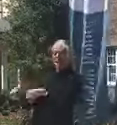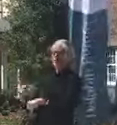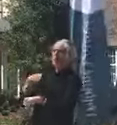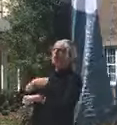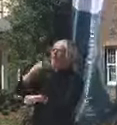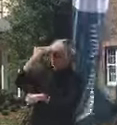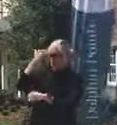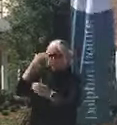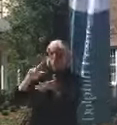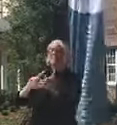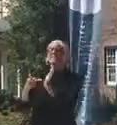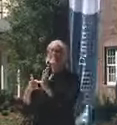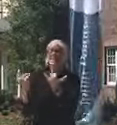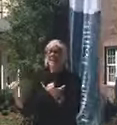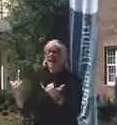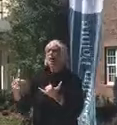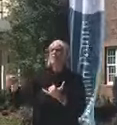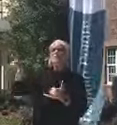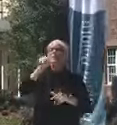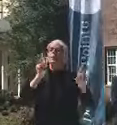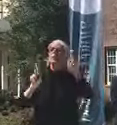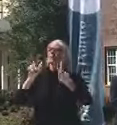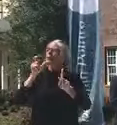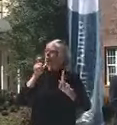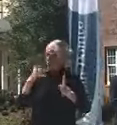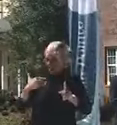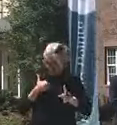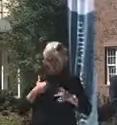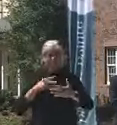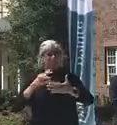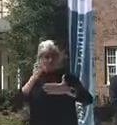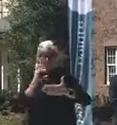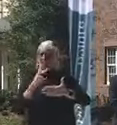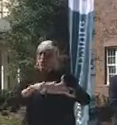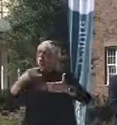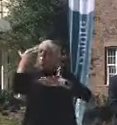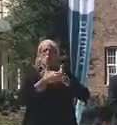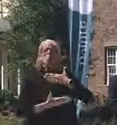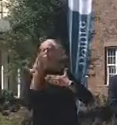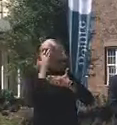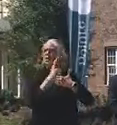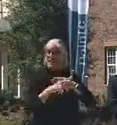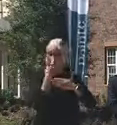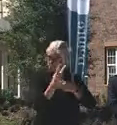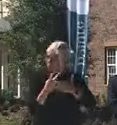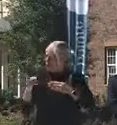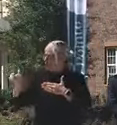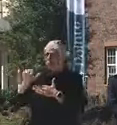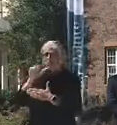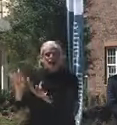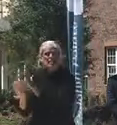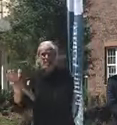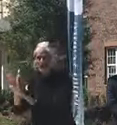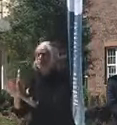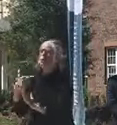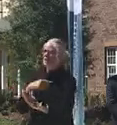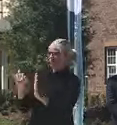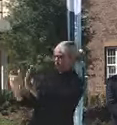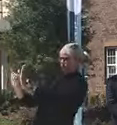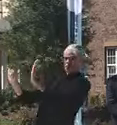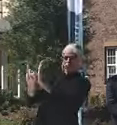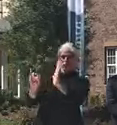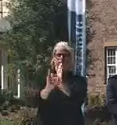asymptomatic carriers than carriers that develop symptoms. So this is a way to identify that.